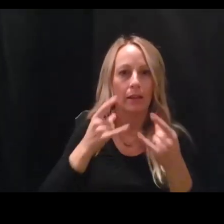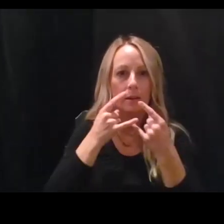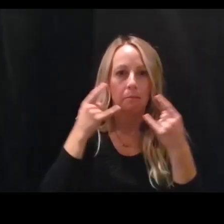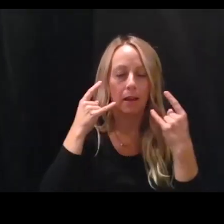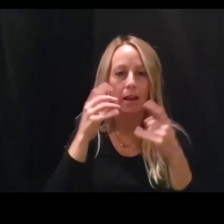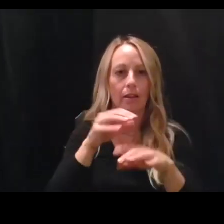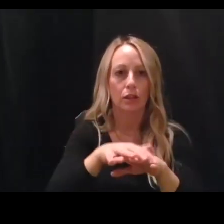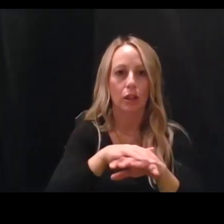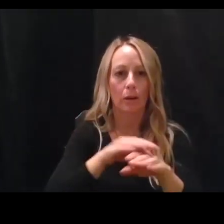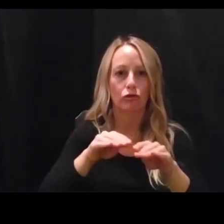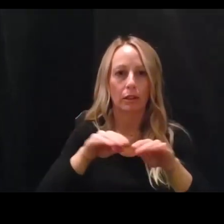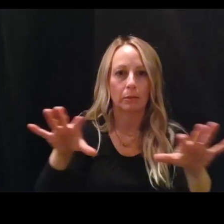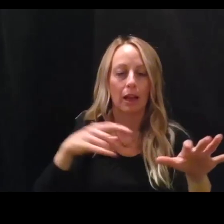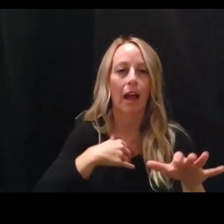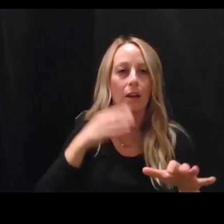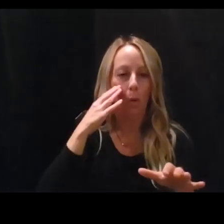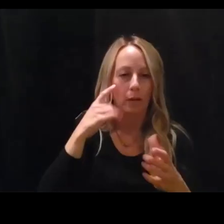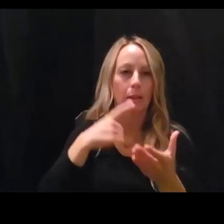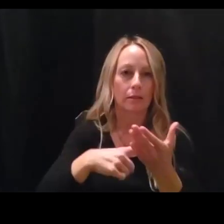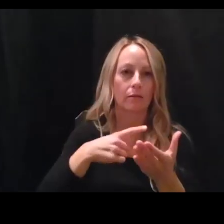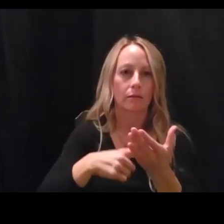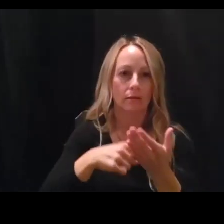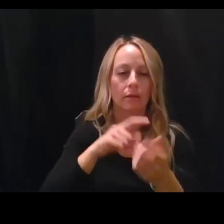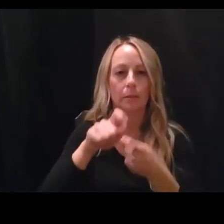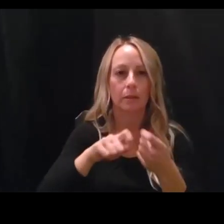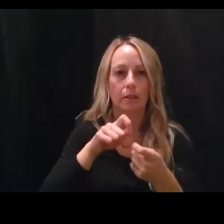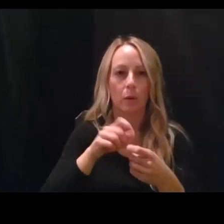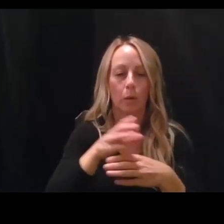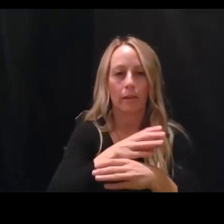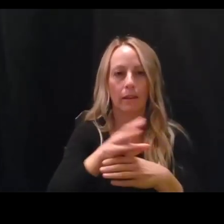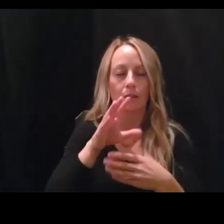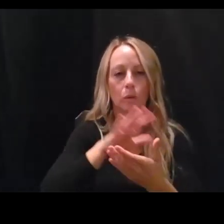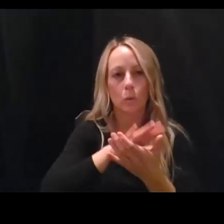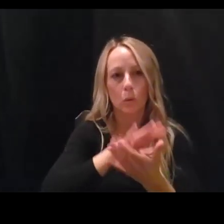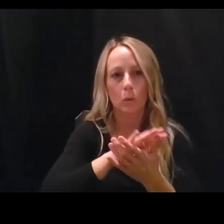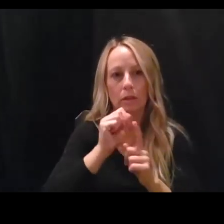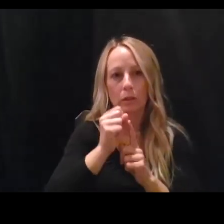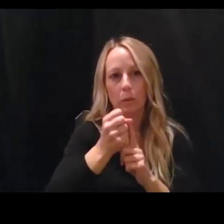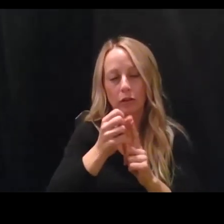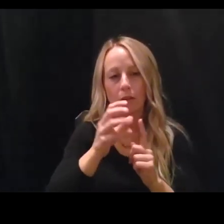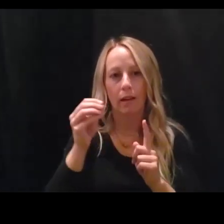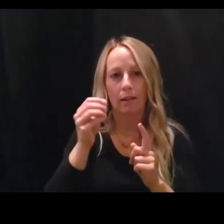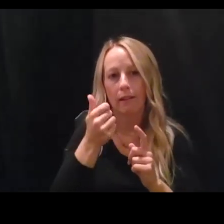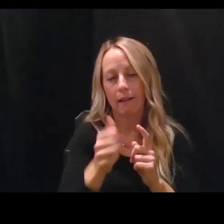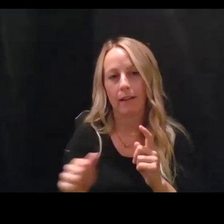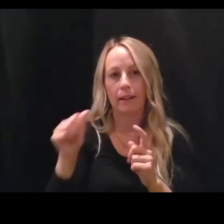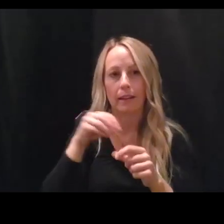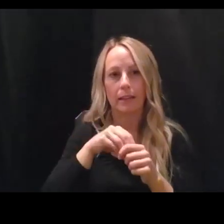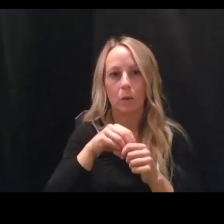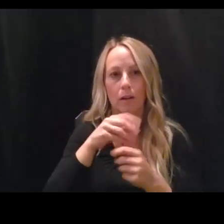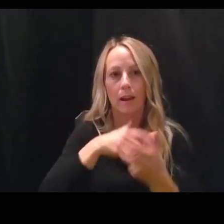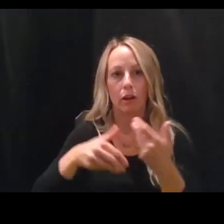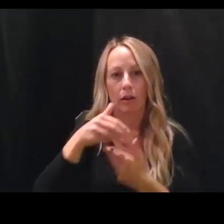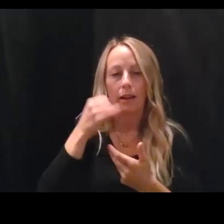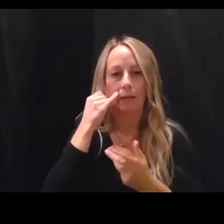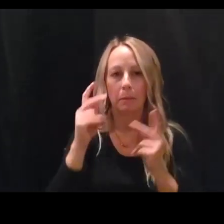transmission? I know we've been talking about them specifically within school settings, as well as in any indoor areas or where people can't social distance.